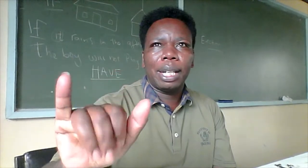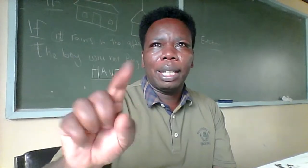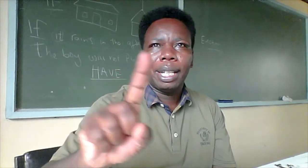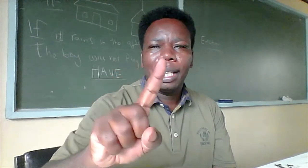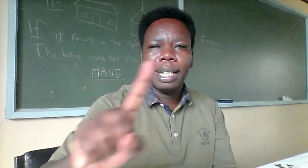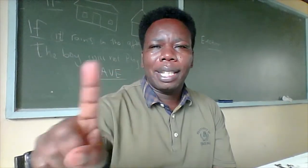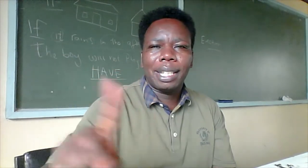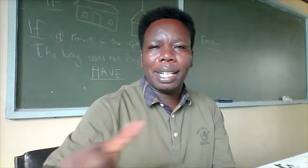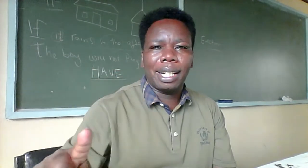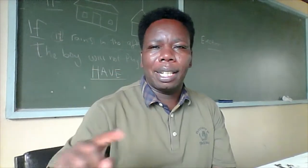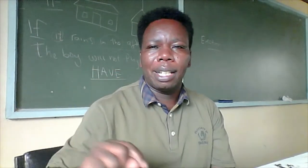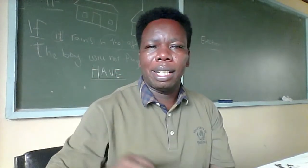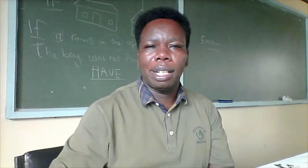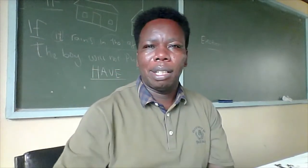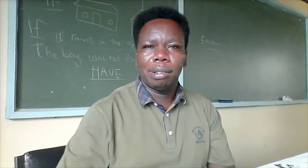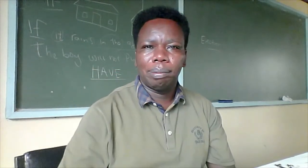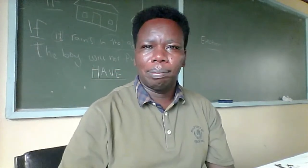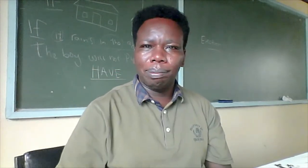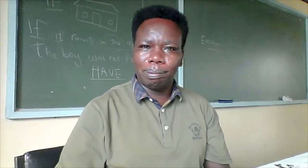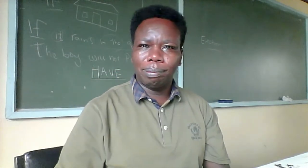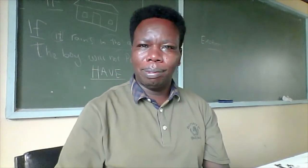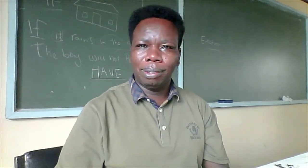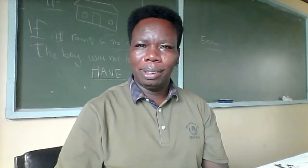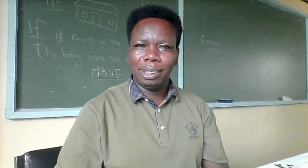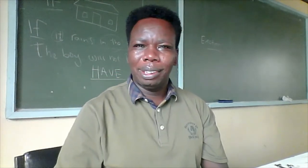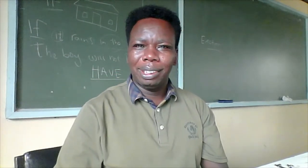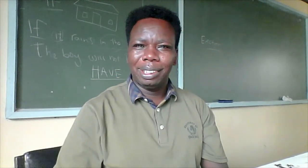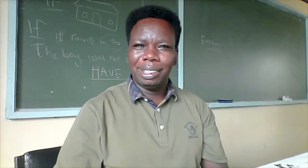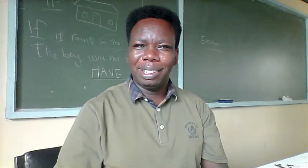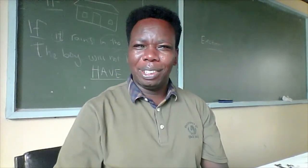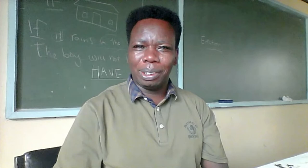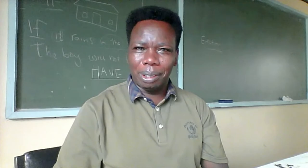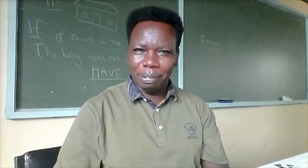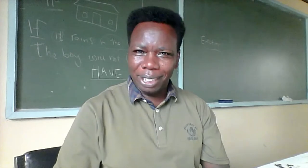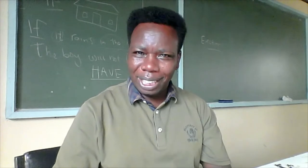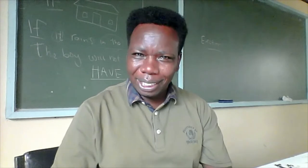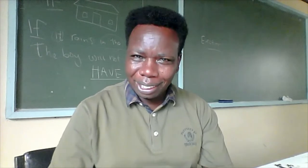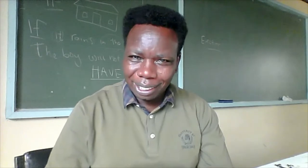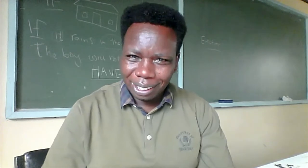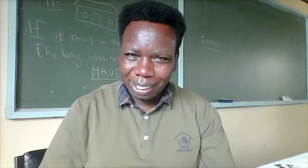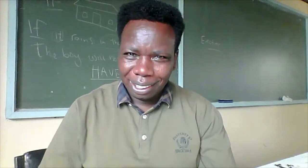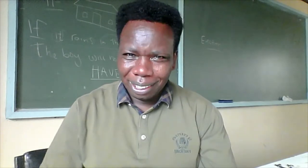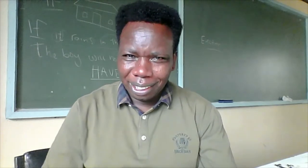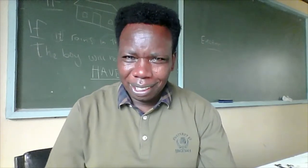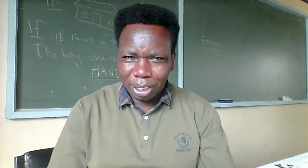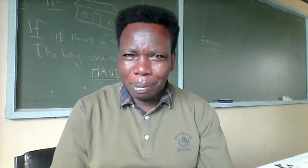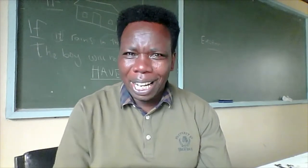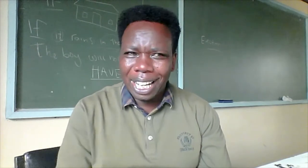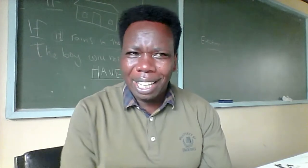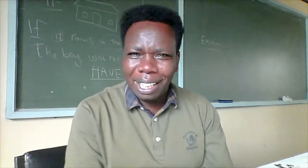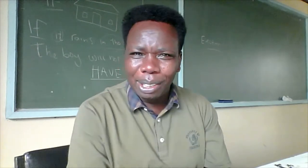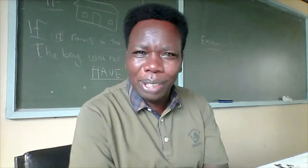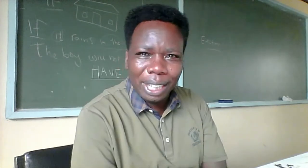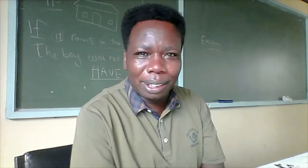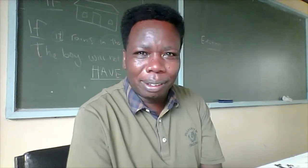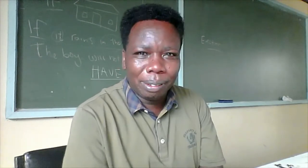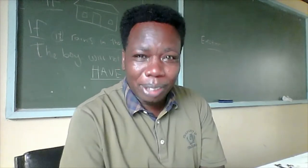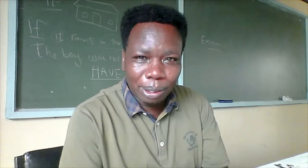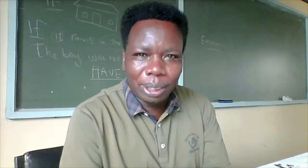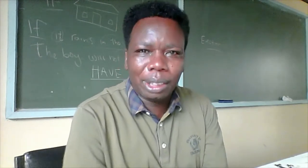z hmm not difficult see a buyer you can can do it